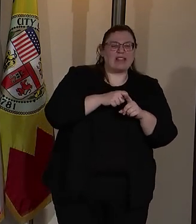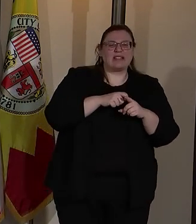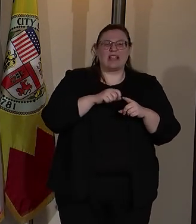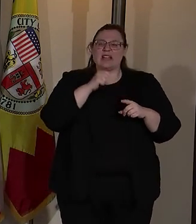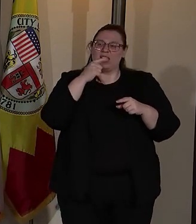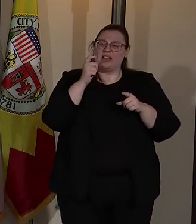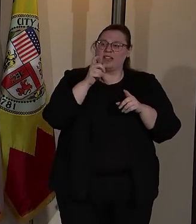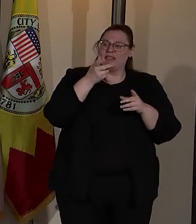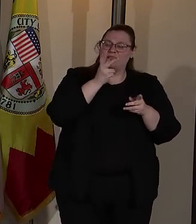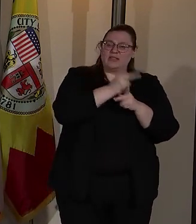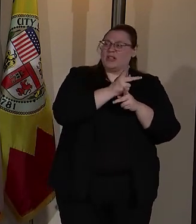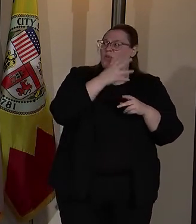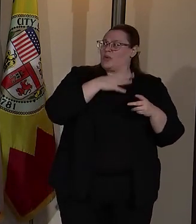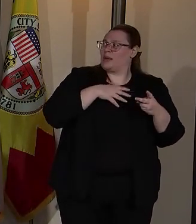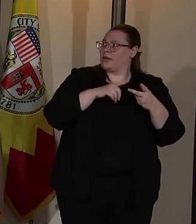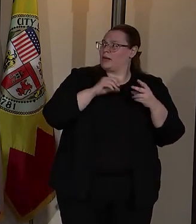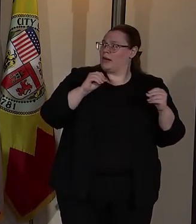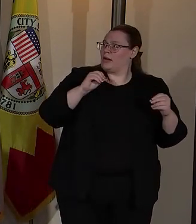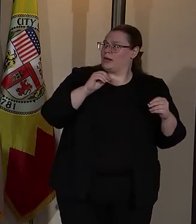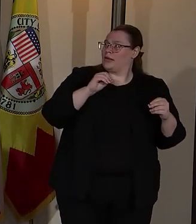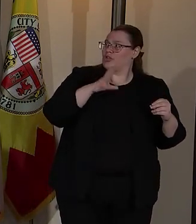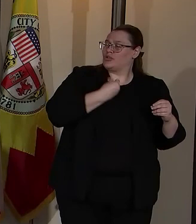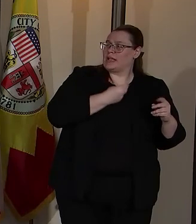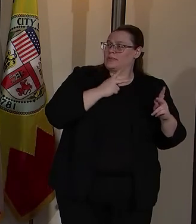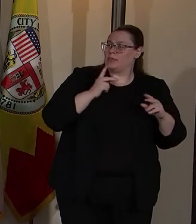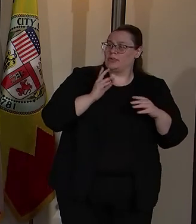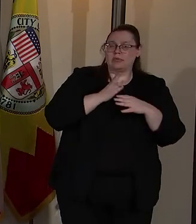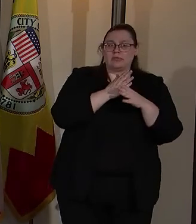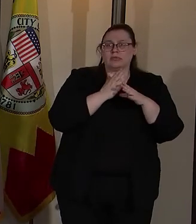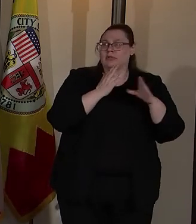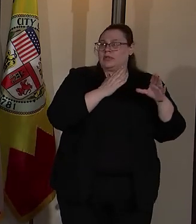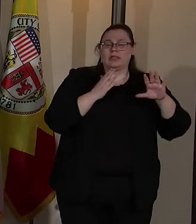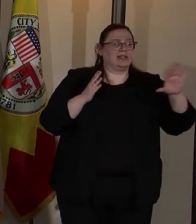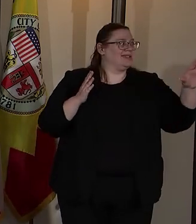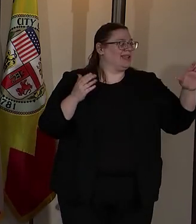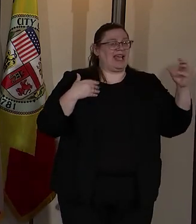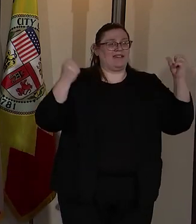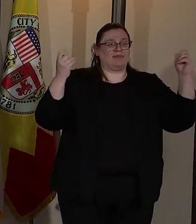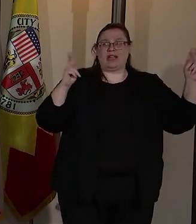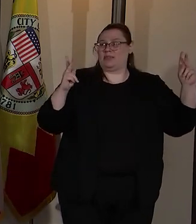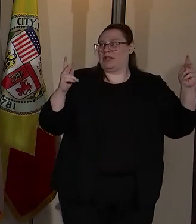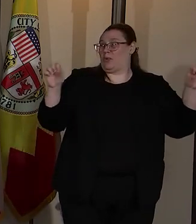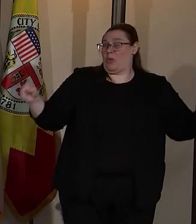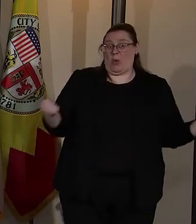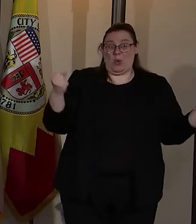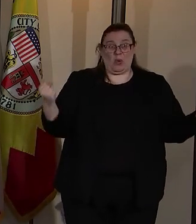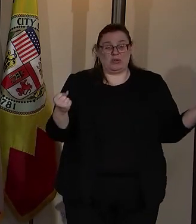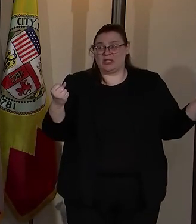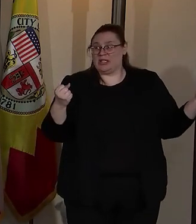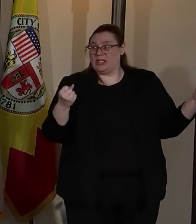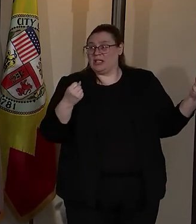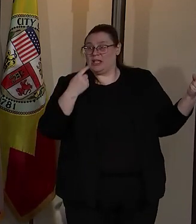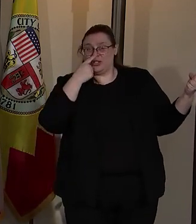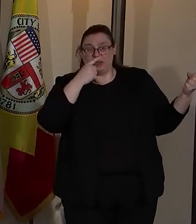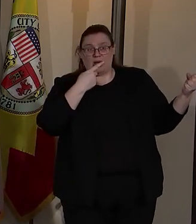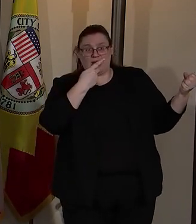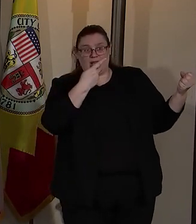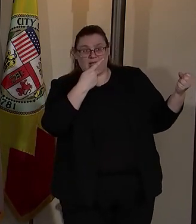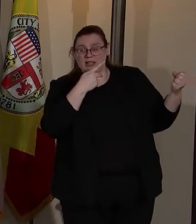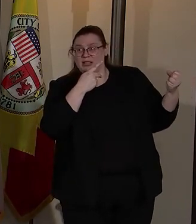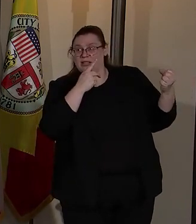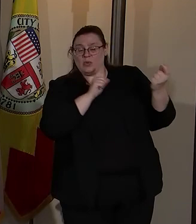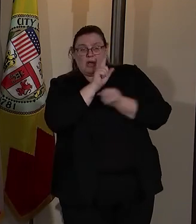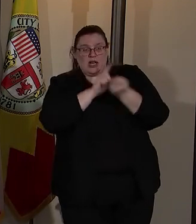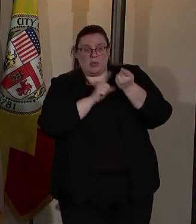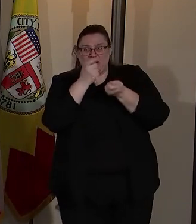trans, and non-binary people during mass arrests? So let me do this. I've got a lot of people being held here. Yeah. Can I handle these with you instead